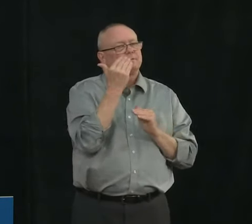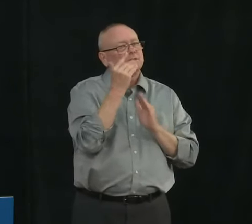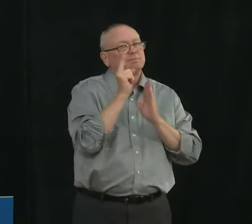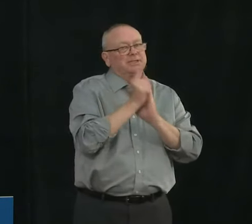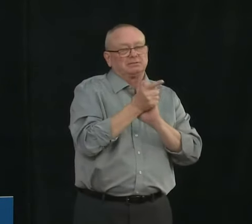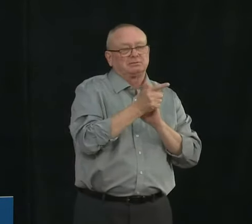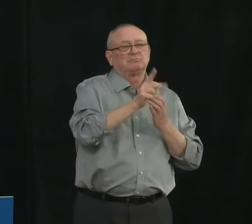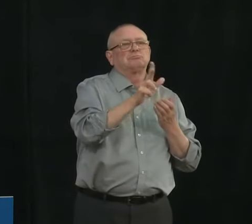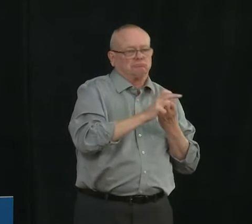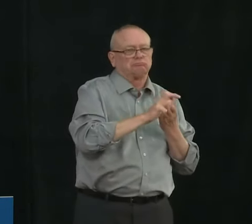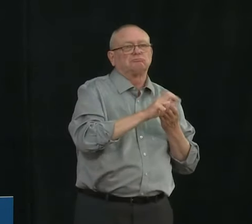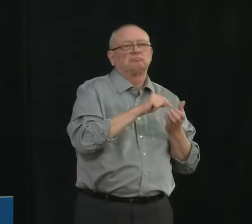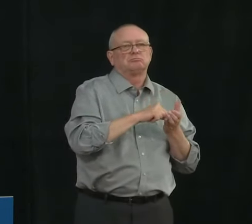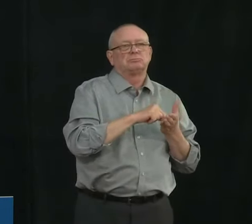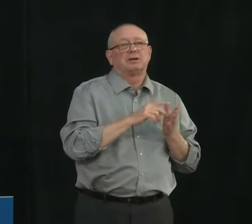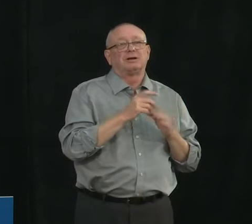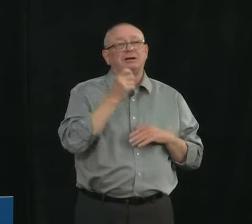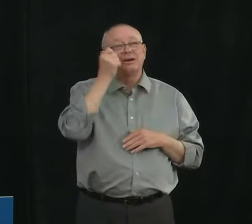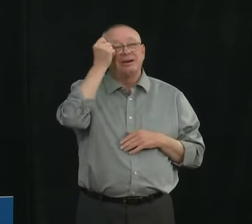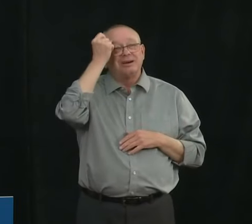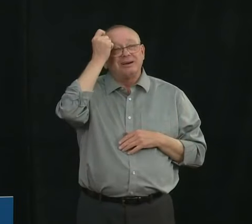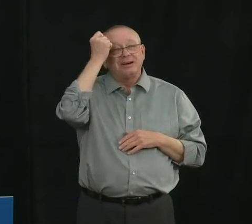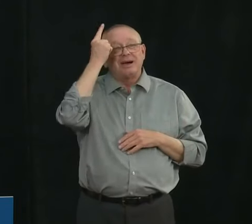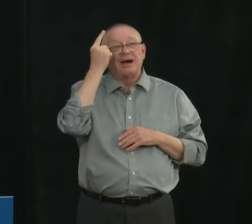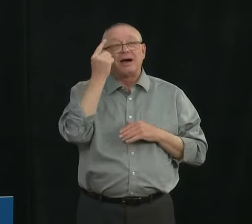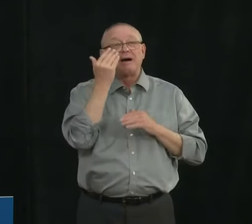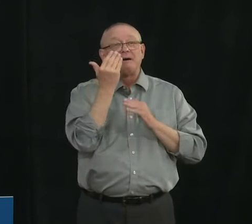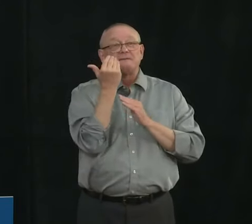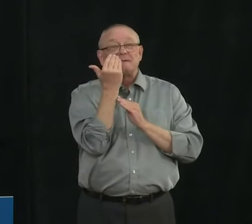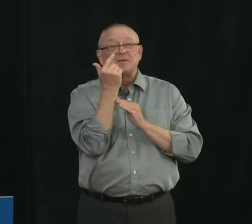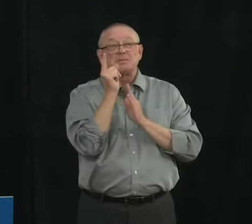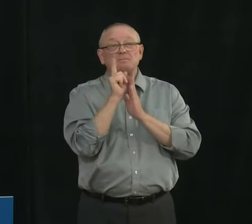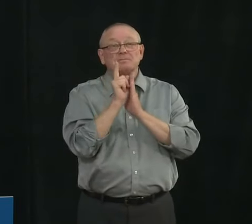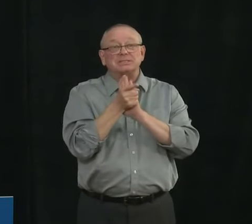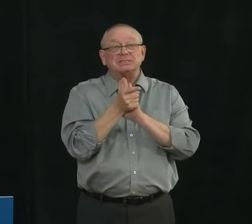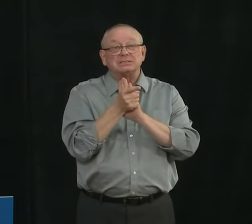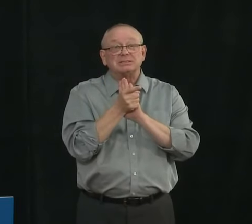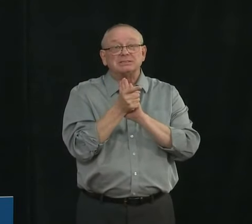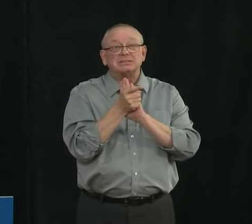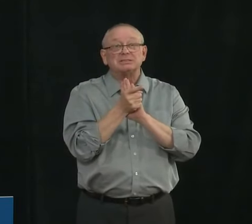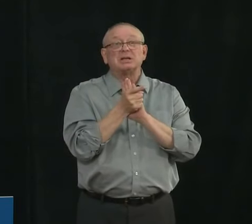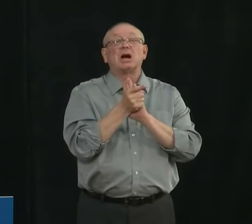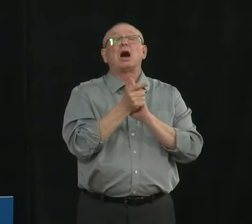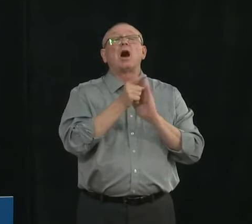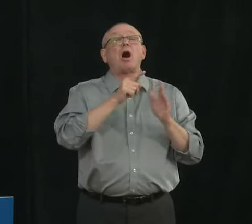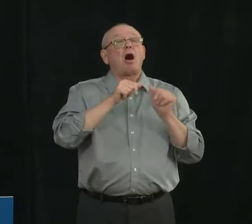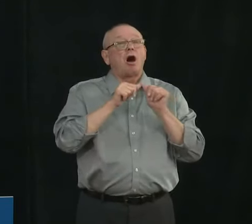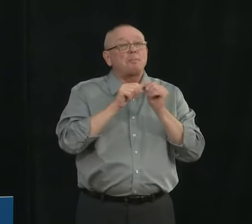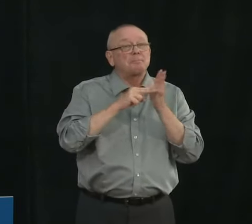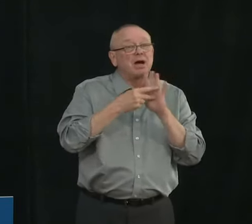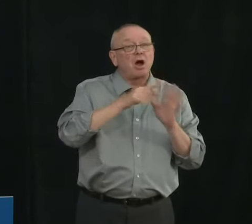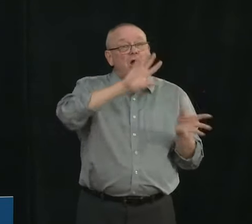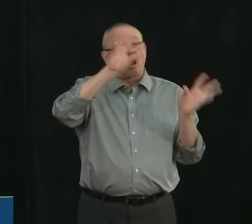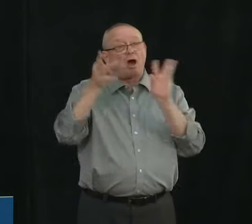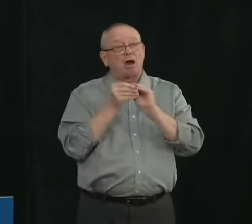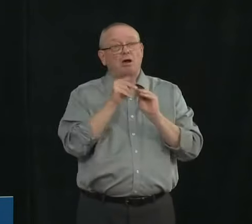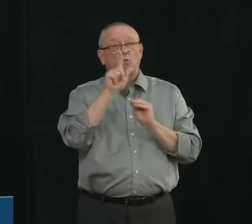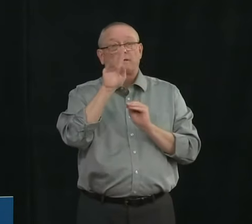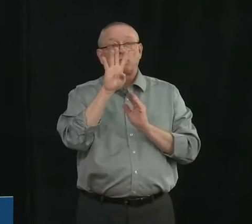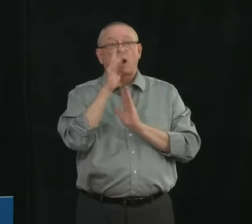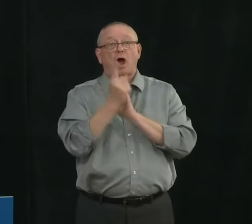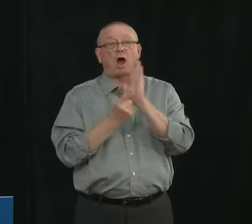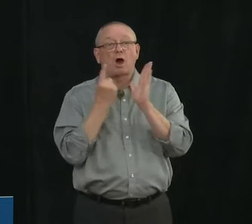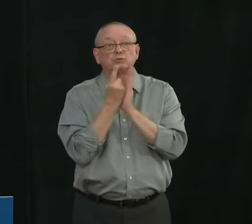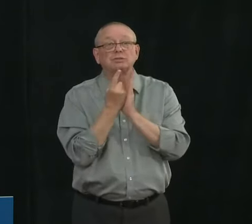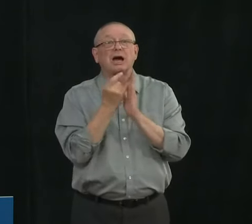period of 24 hours so if you have a minute or two of exposure to somebody that adds up to 15